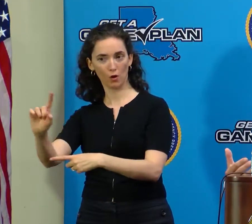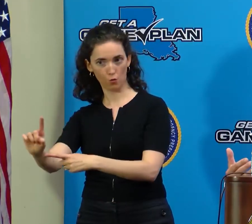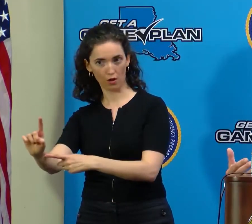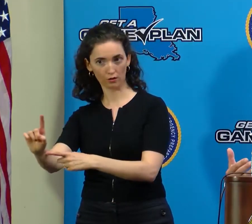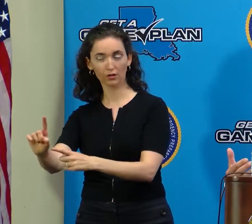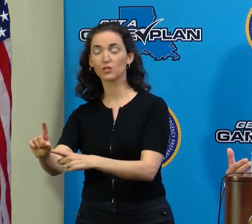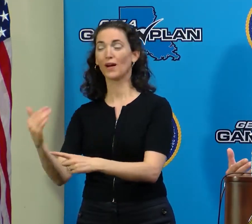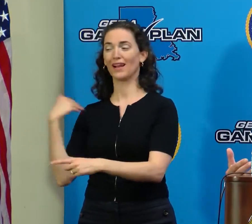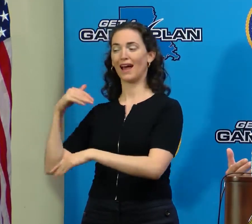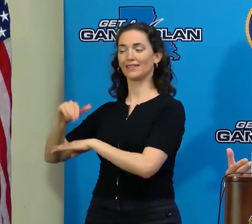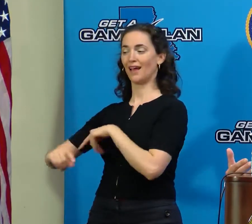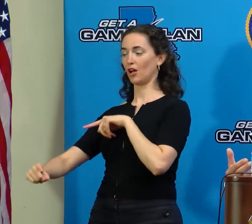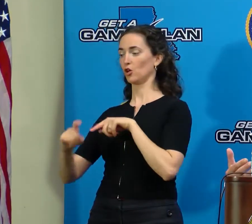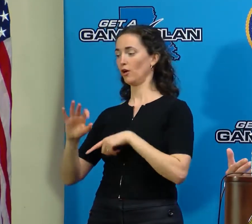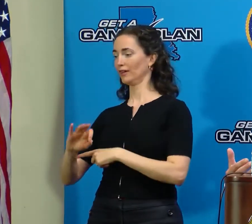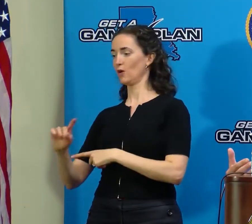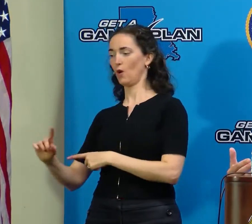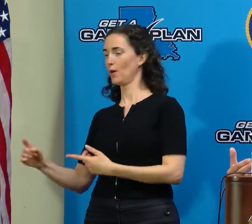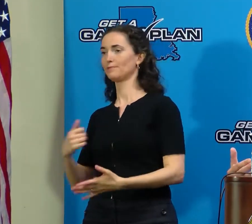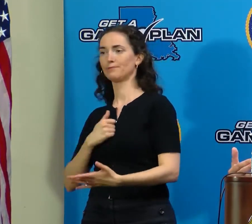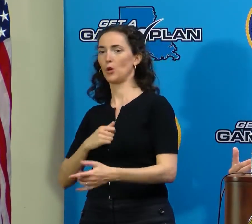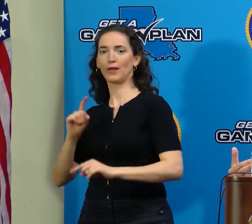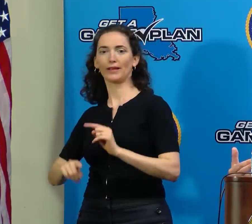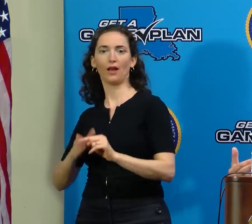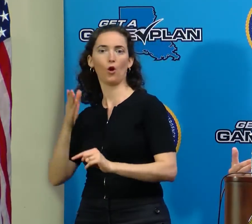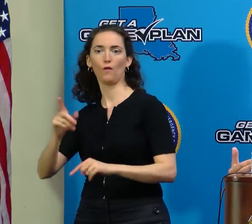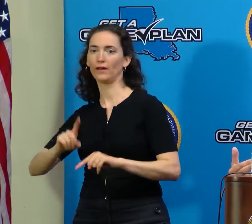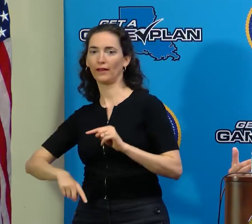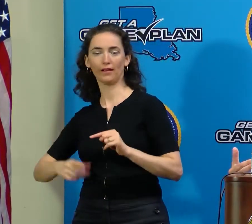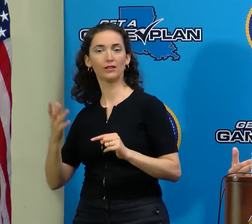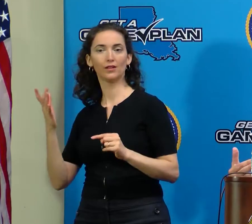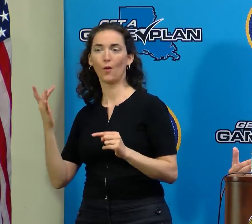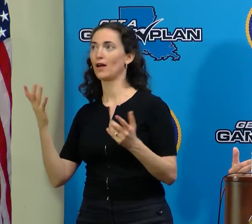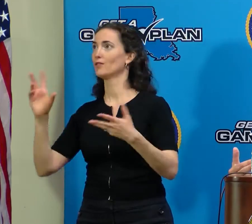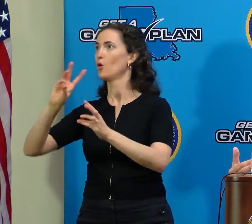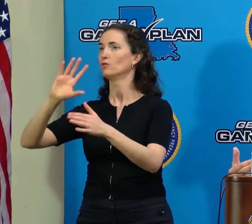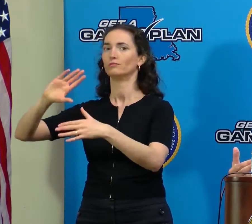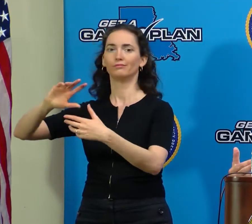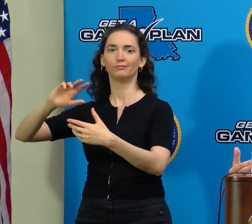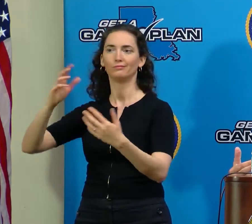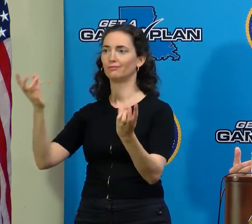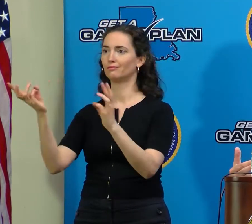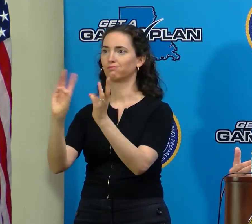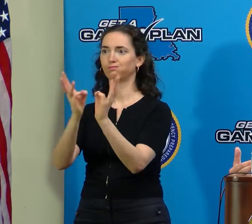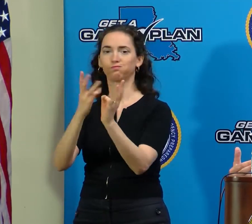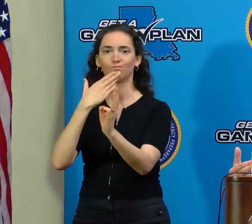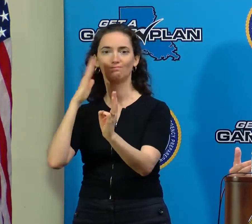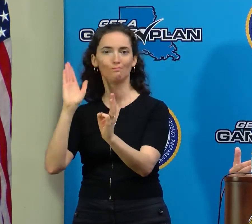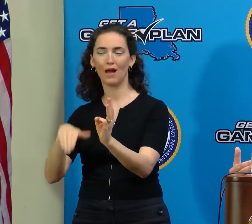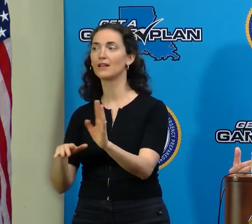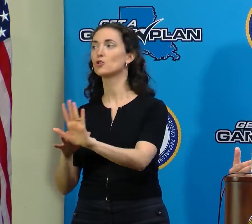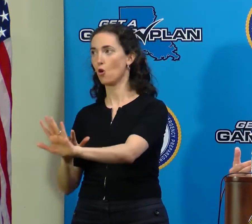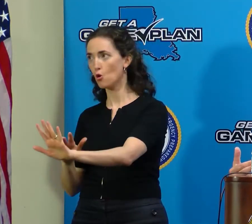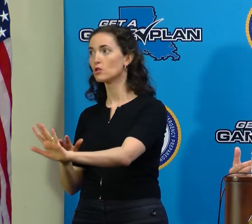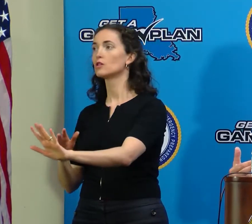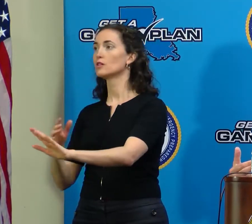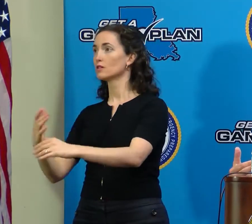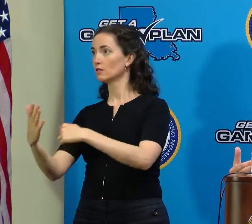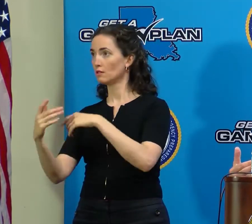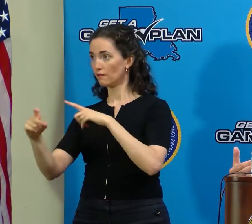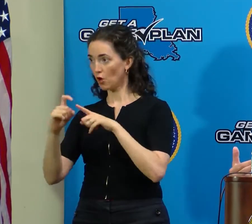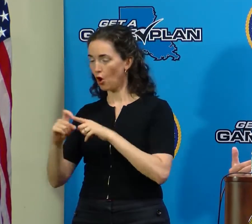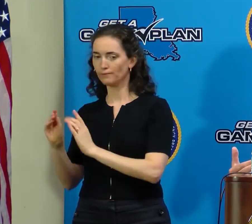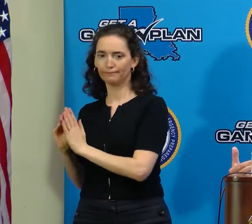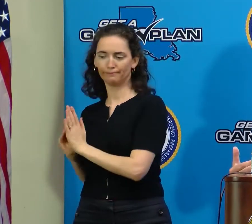in overnight that could not be responded to because the weather just wouldn't allow first responders to go out. The